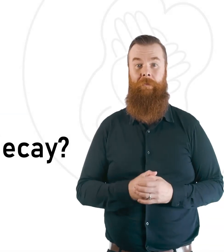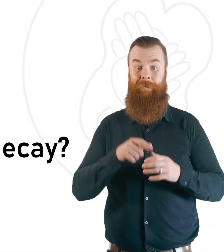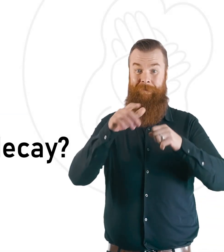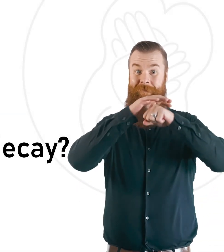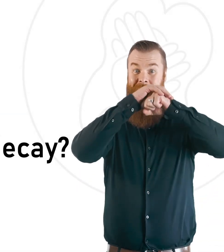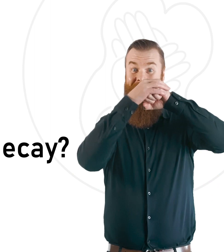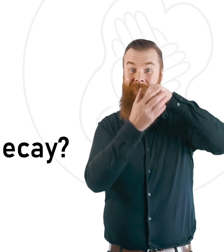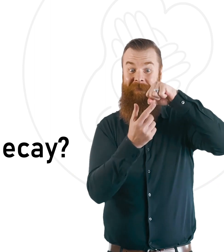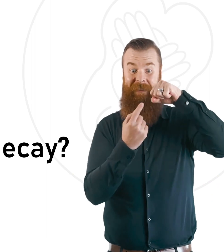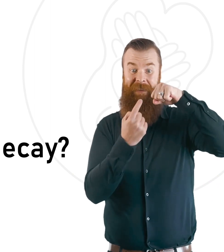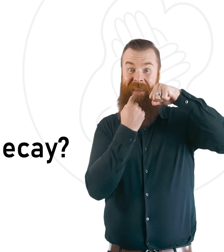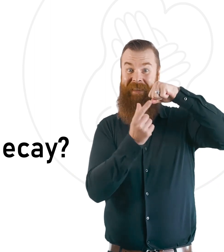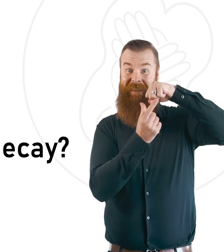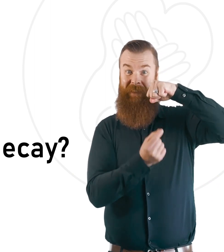So what is tooth decay?